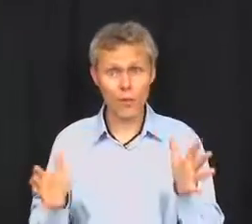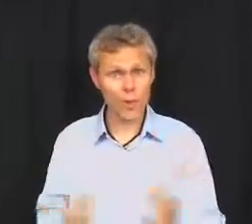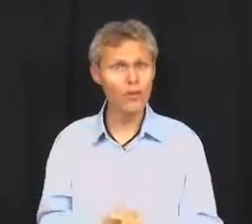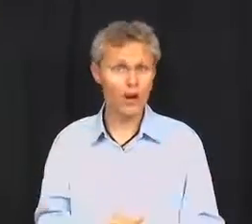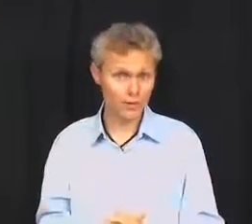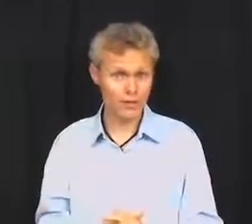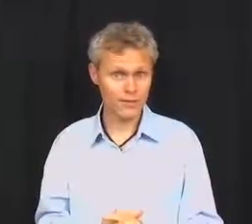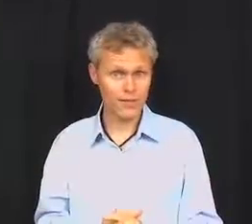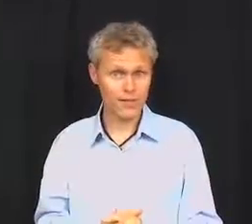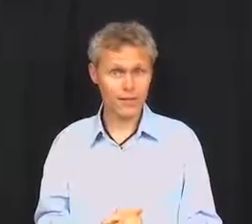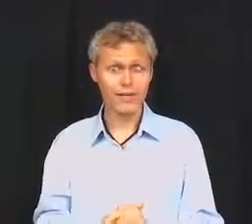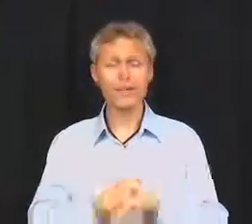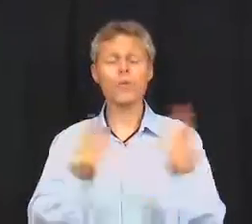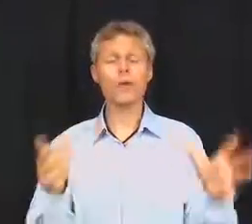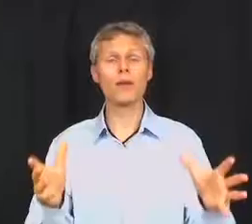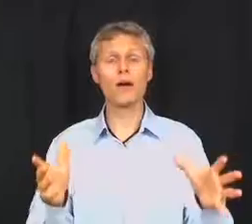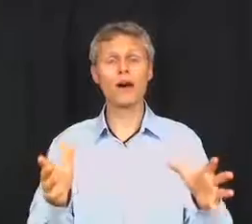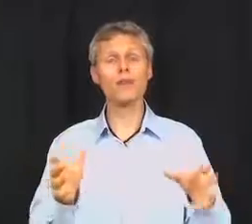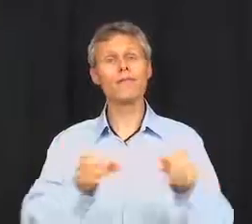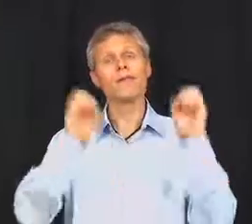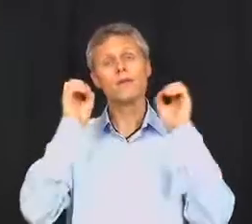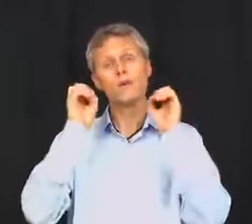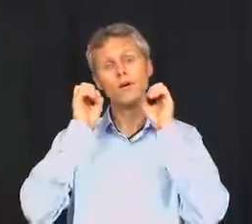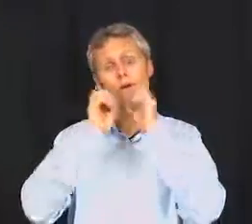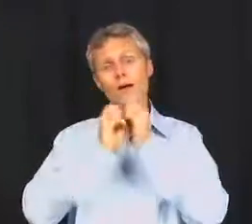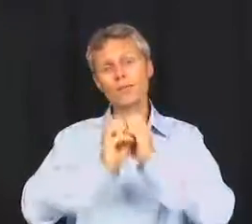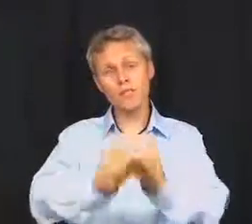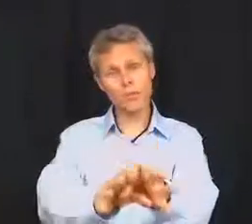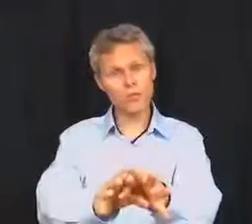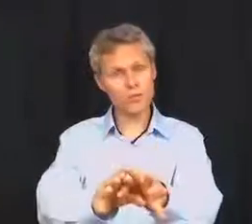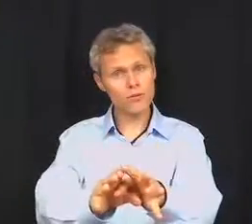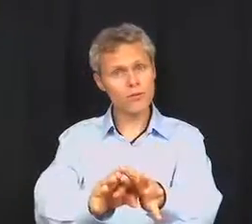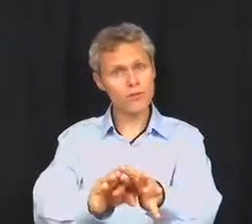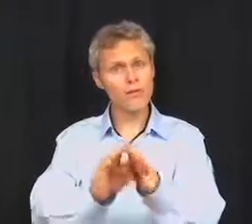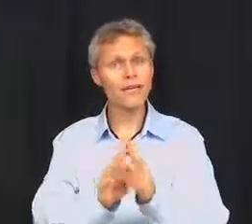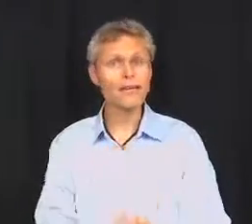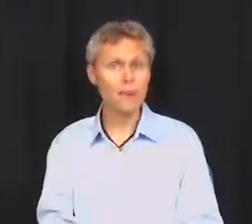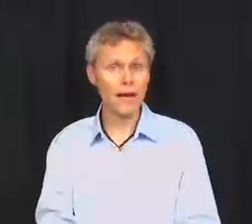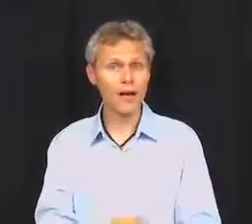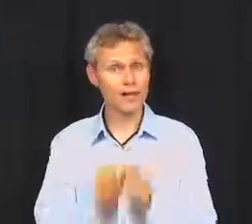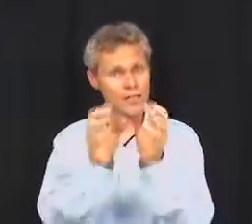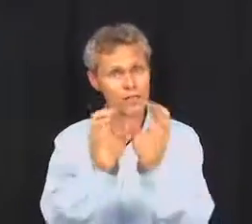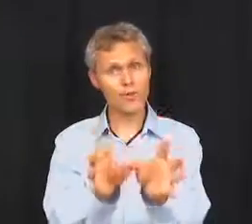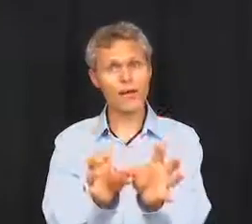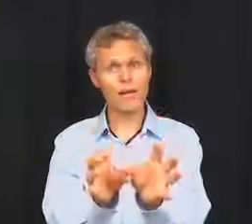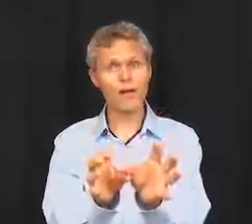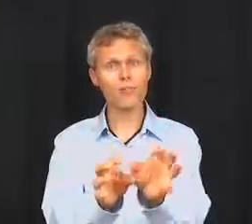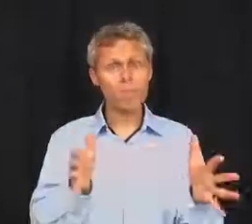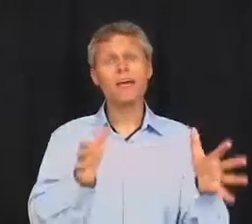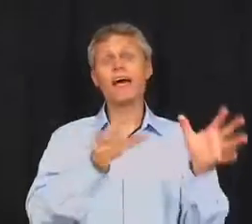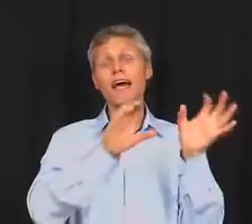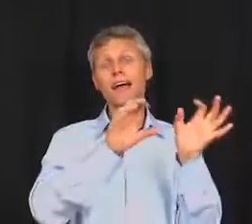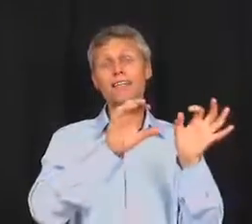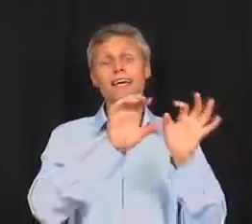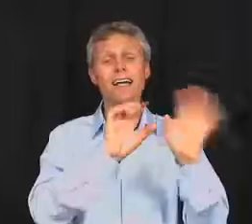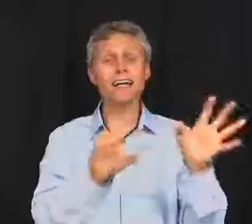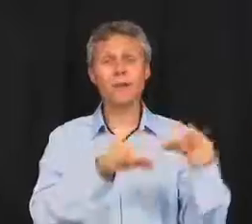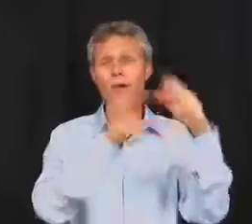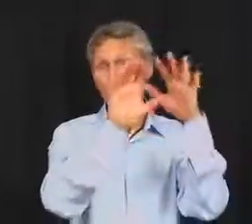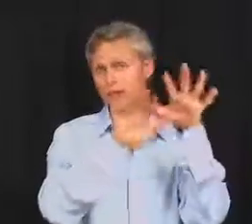webinars. And each webinar will come to you in email. I'll send you an email. And in the email, there'll be